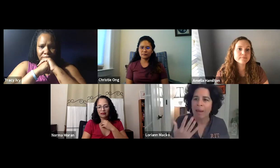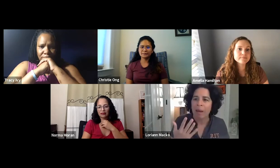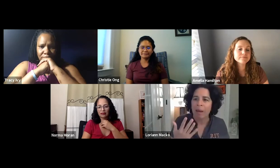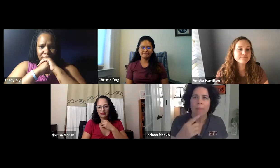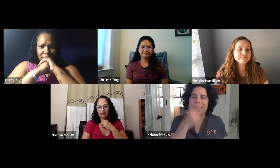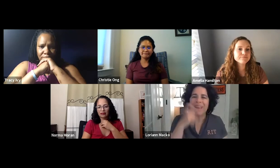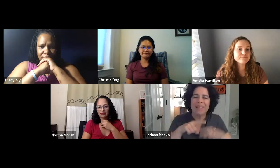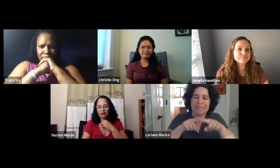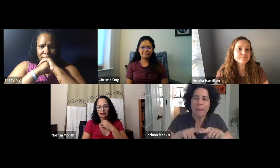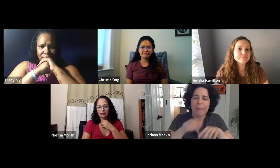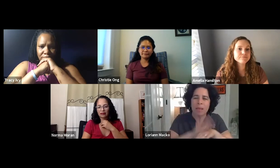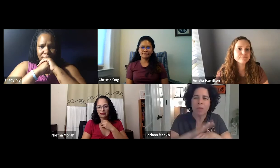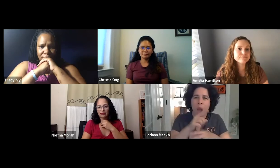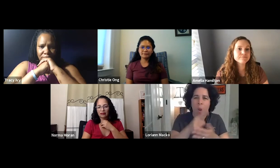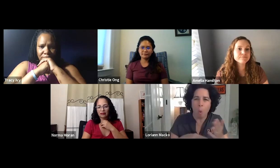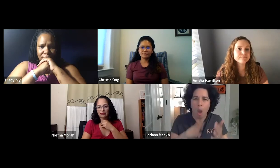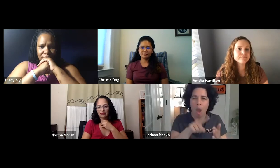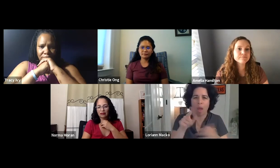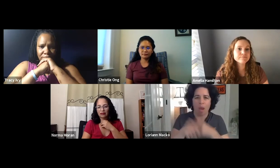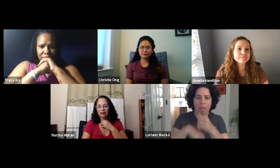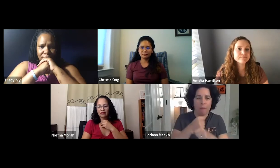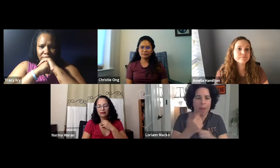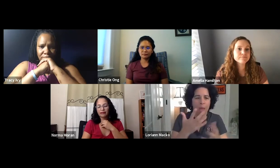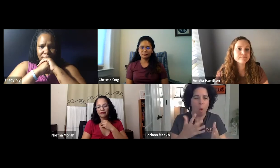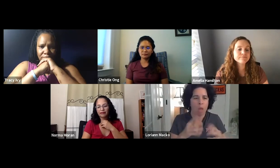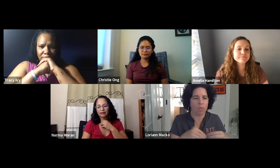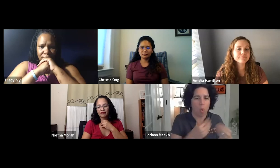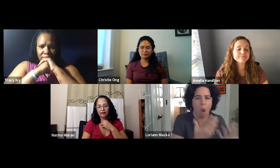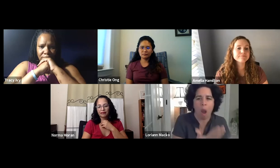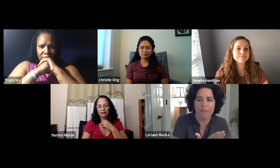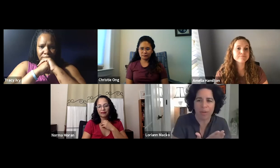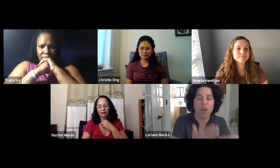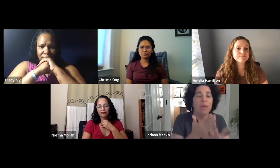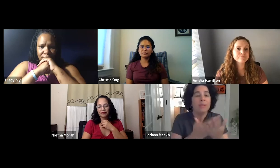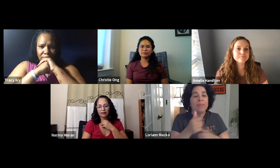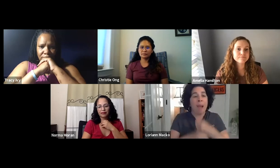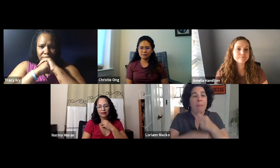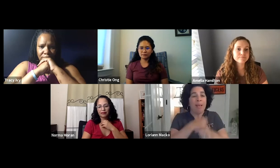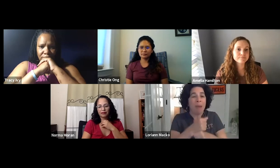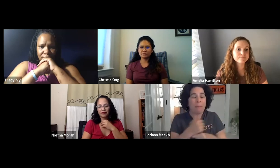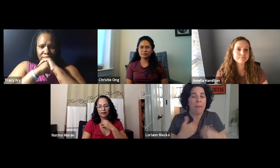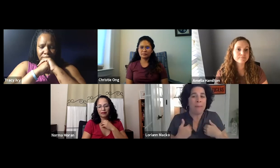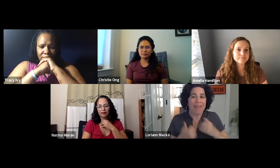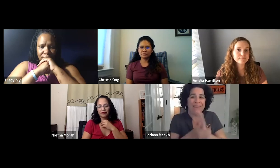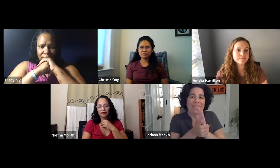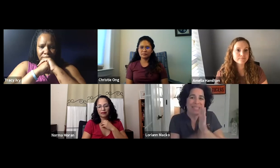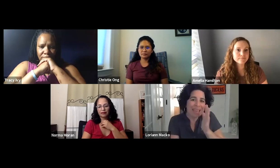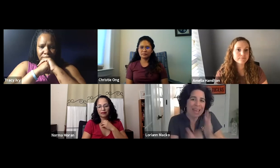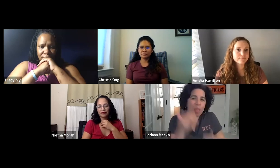most in need. I think it really depends on what the alumni want and have to offer. Some